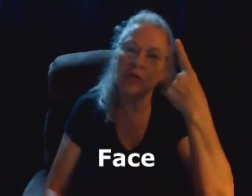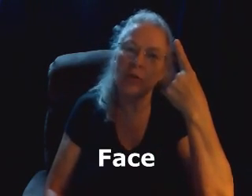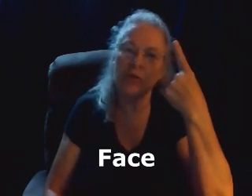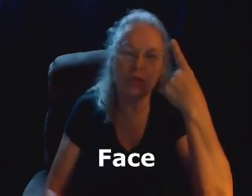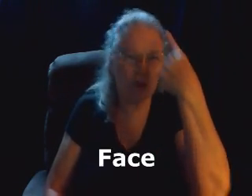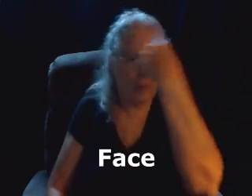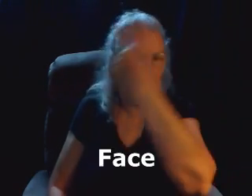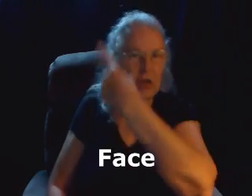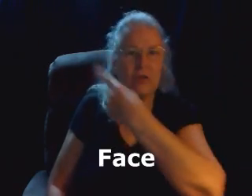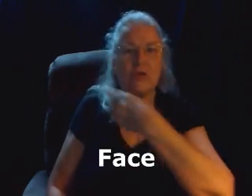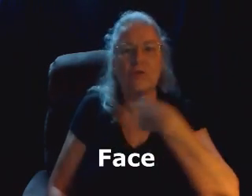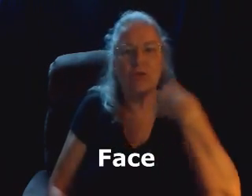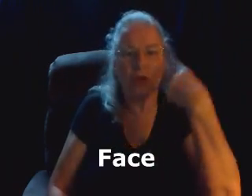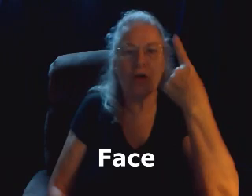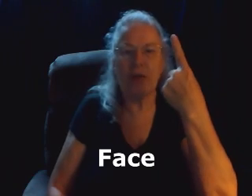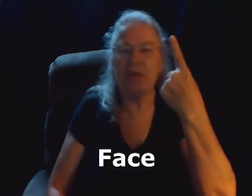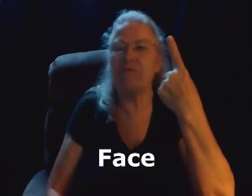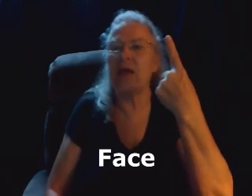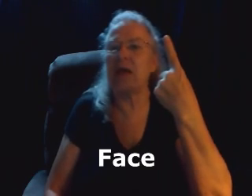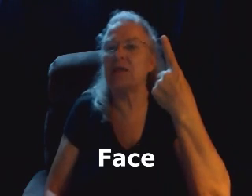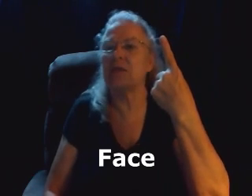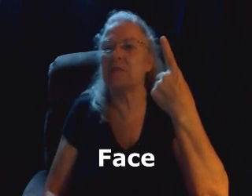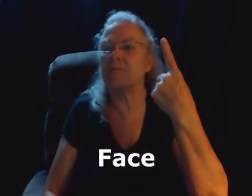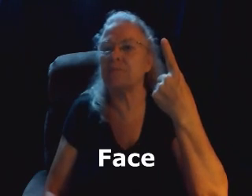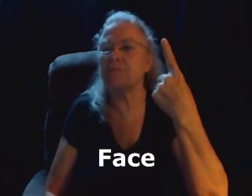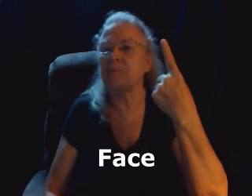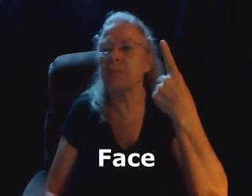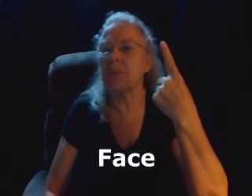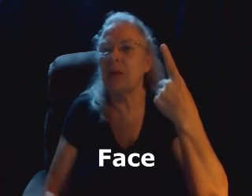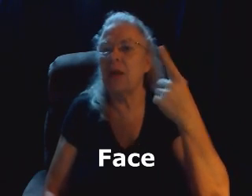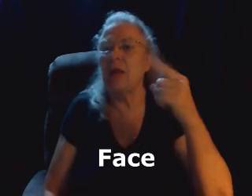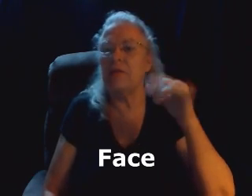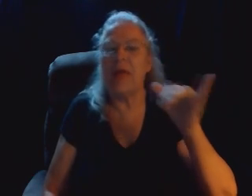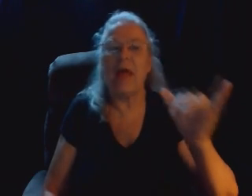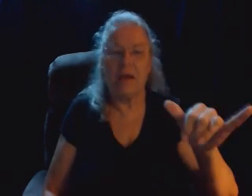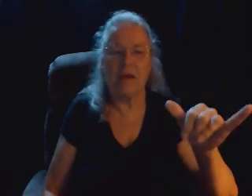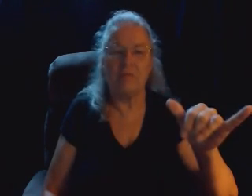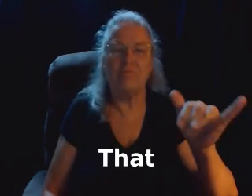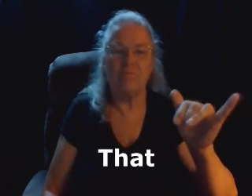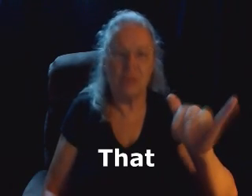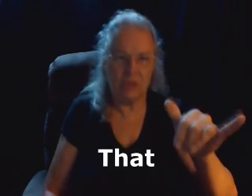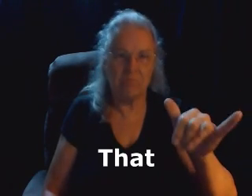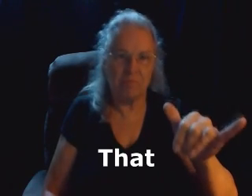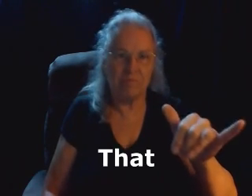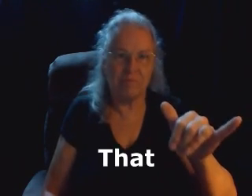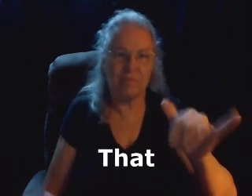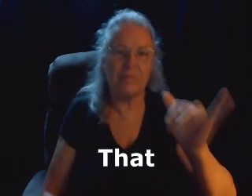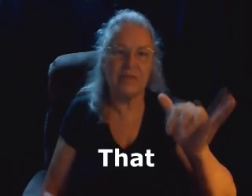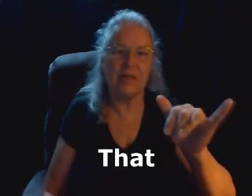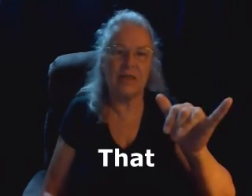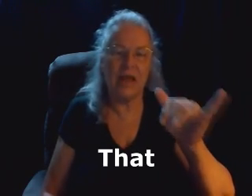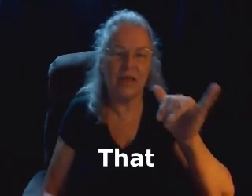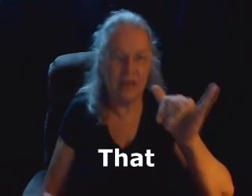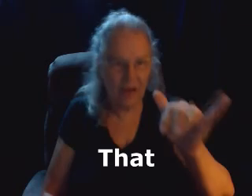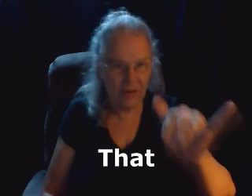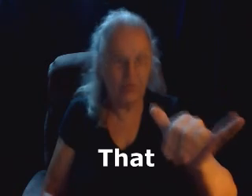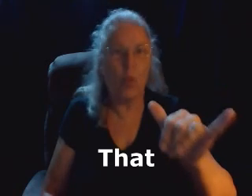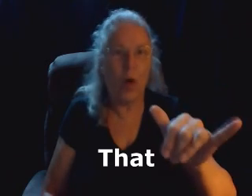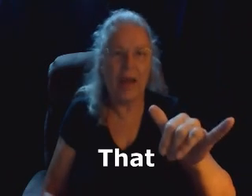or circle, so circling the face. That, and just to take kind of the Y